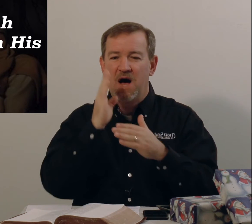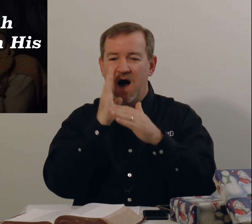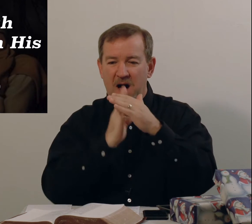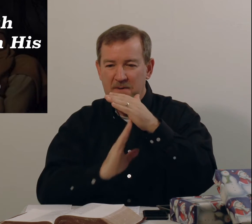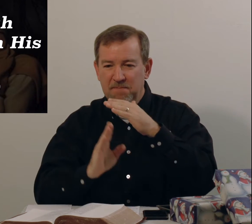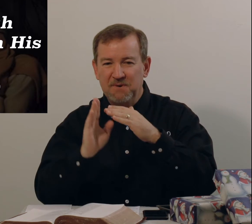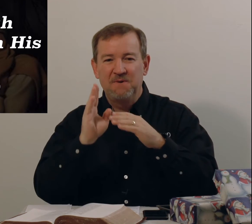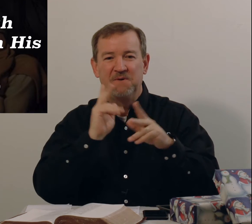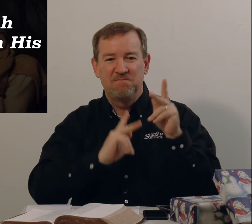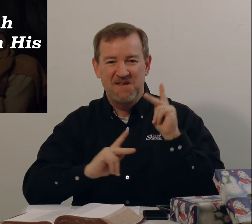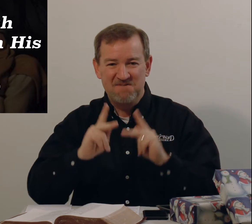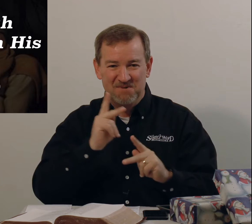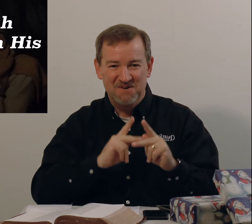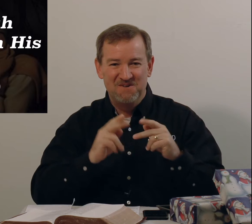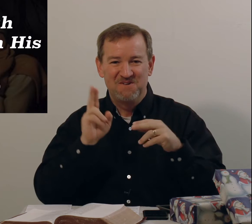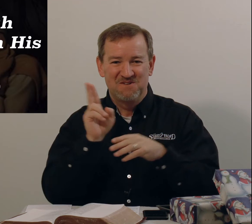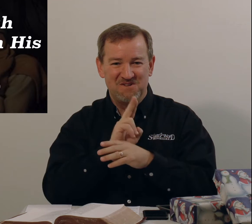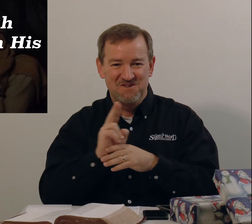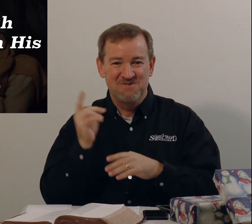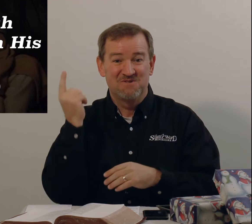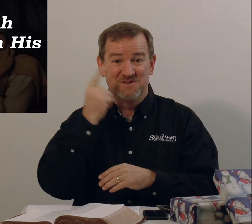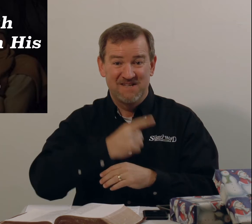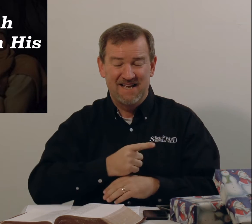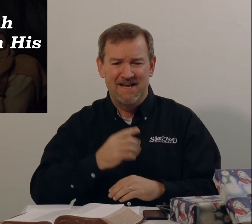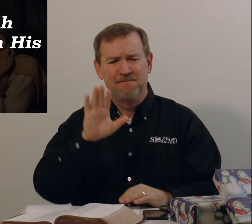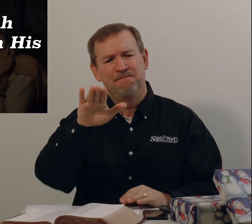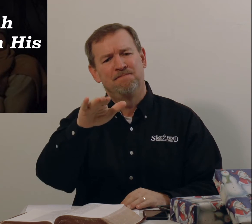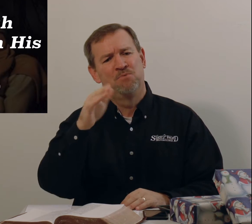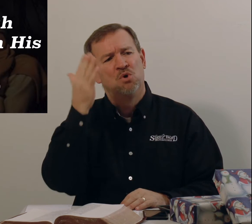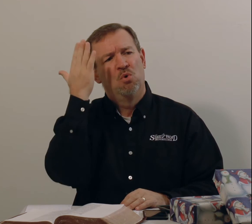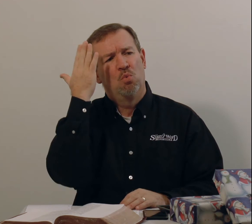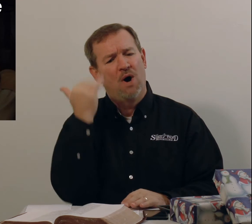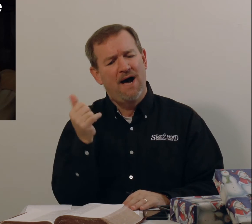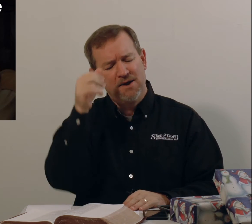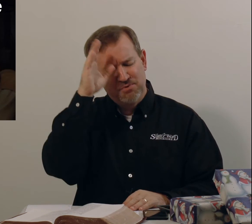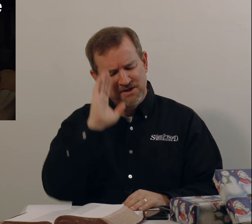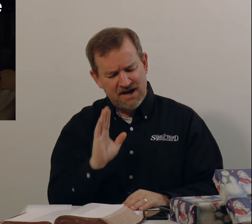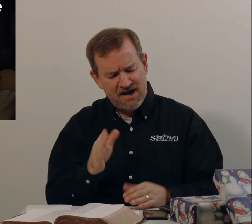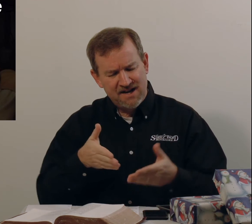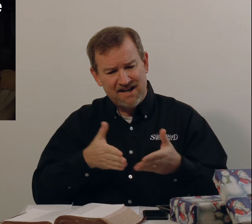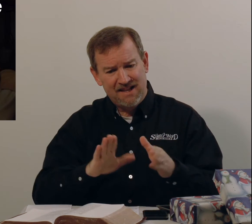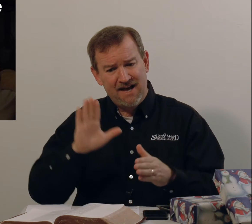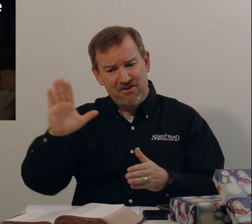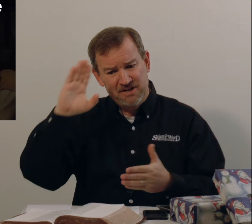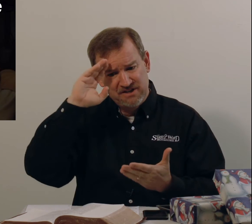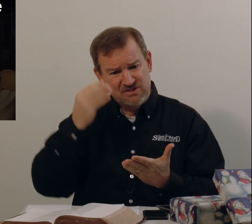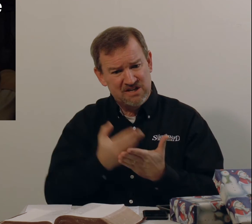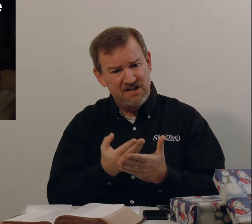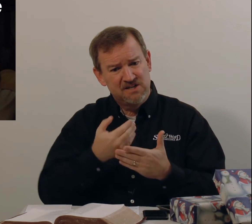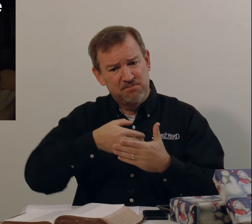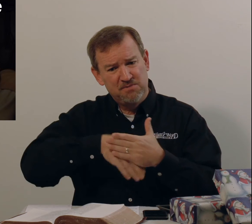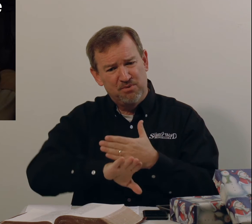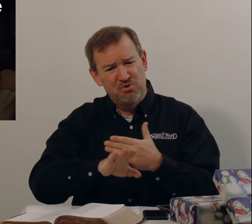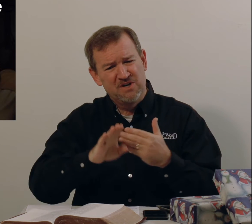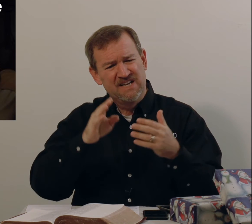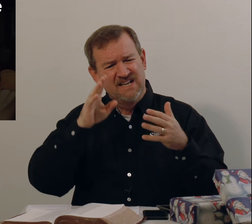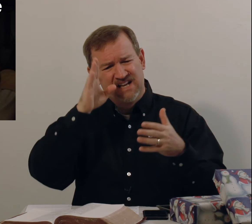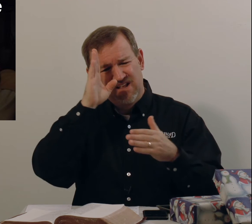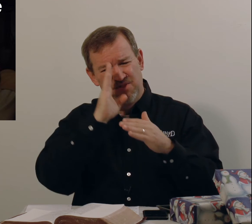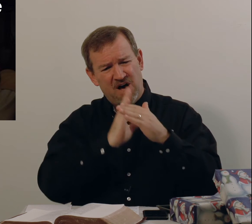humble people to use today. Why would God allow His Son to be born in the